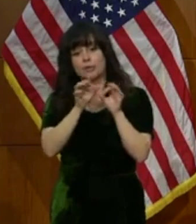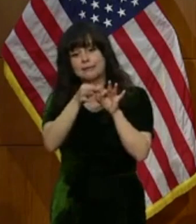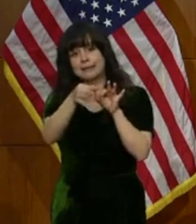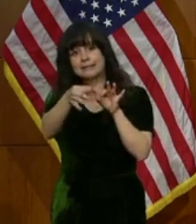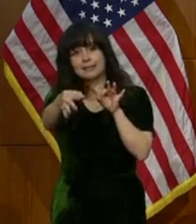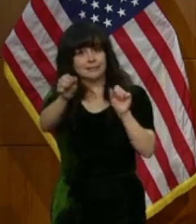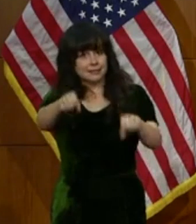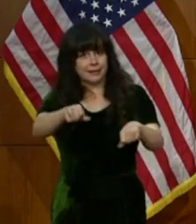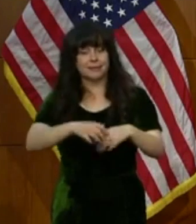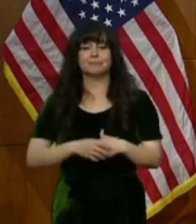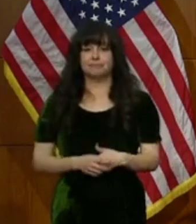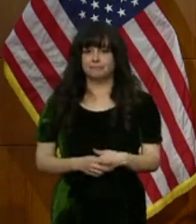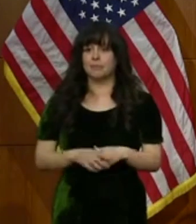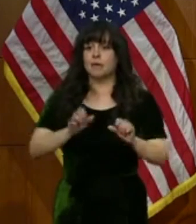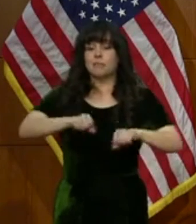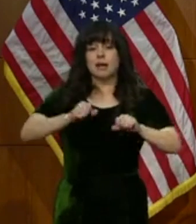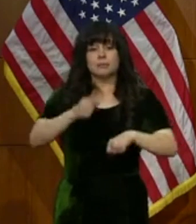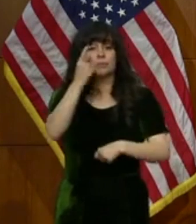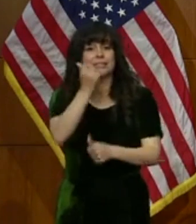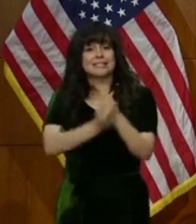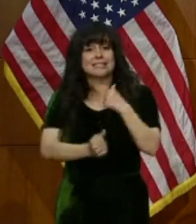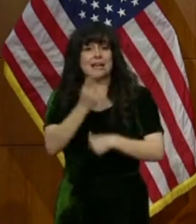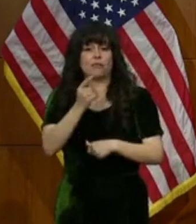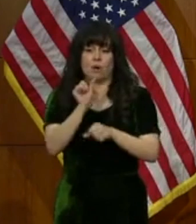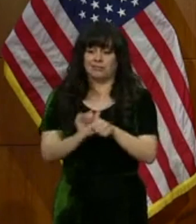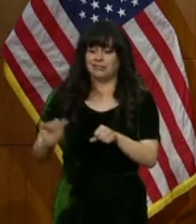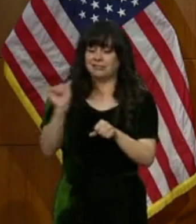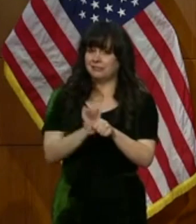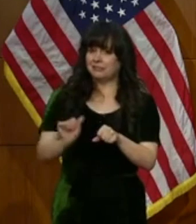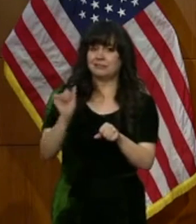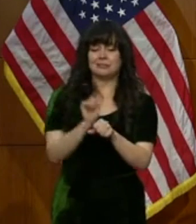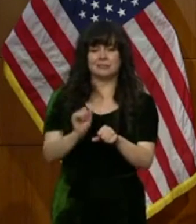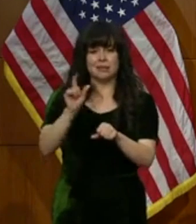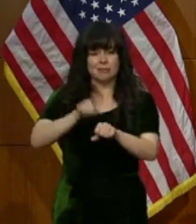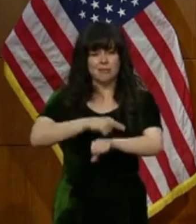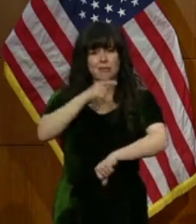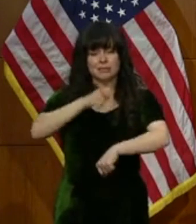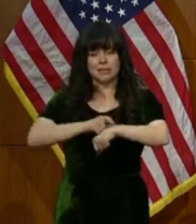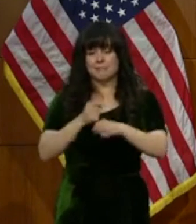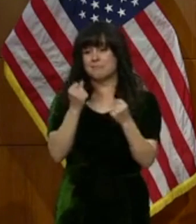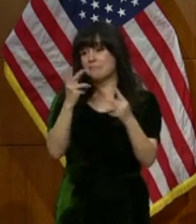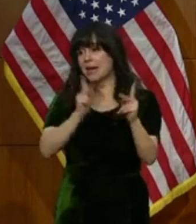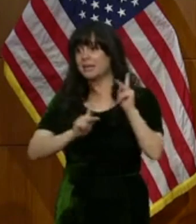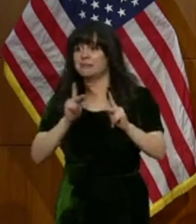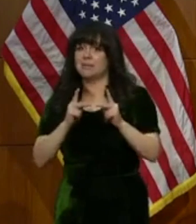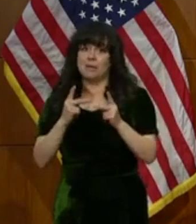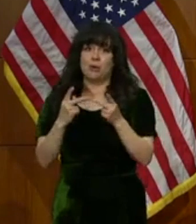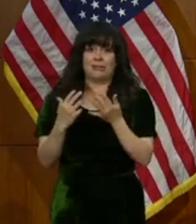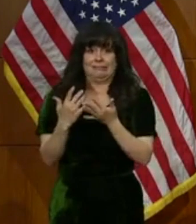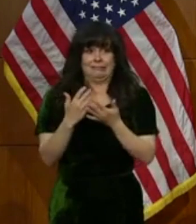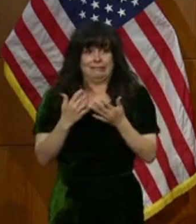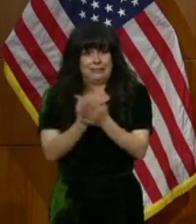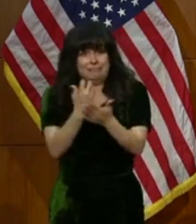everyone has been working so hard and so many people have been getting shots. We need to keep doing that.